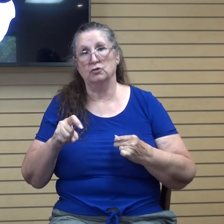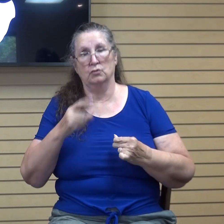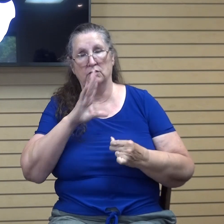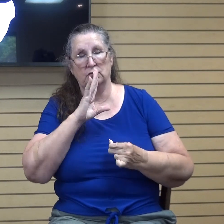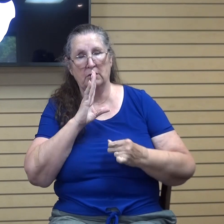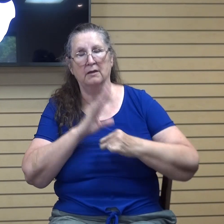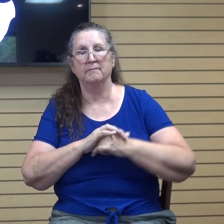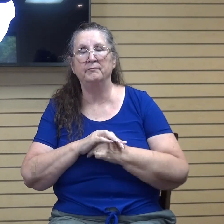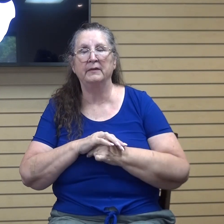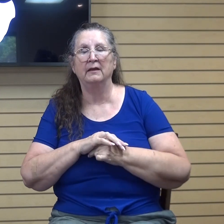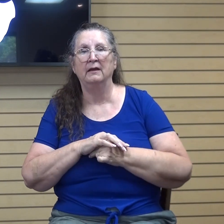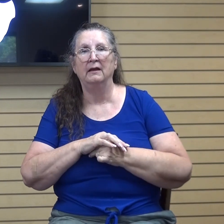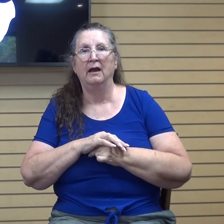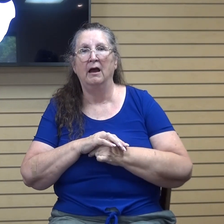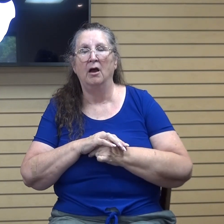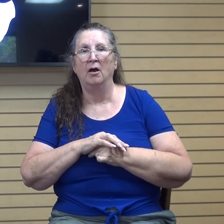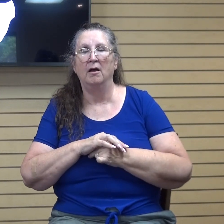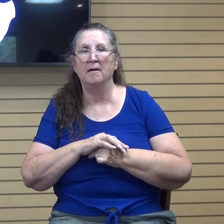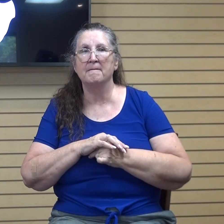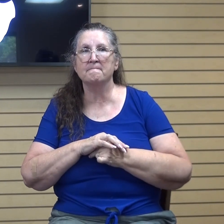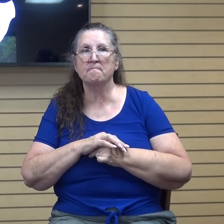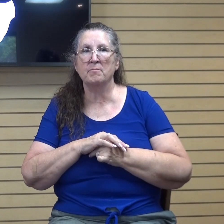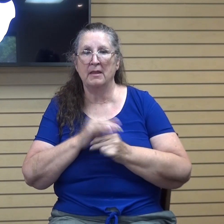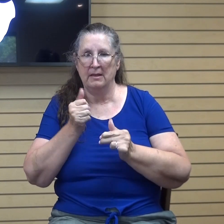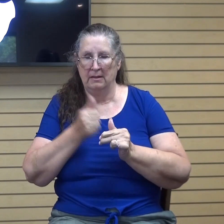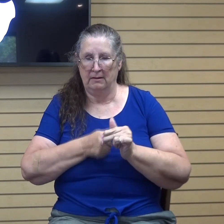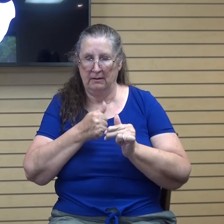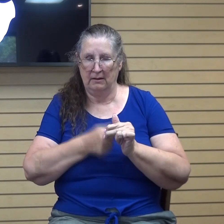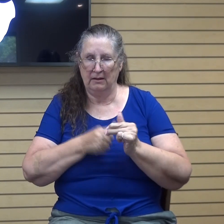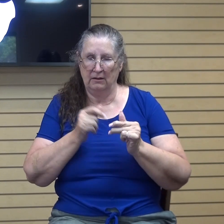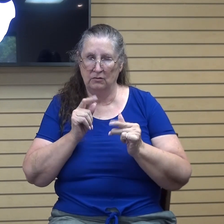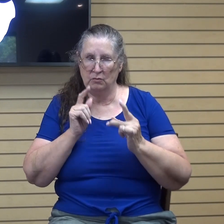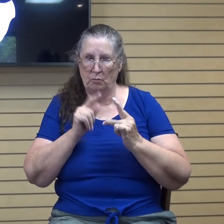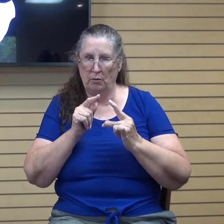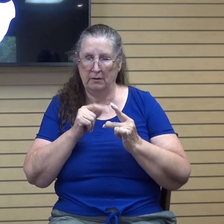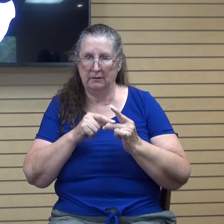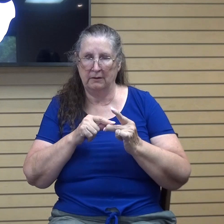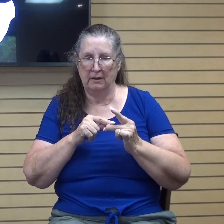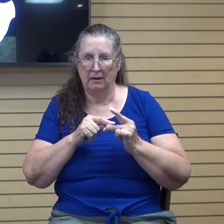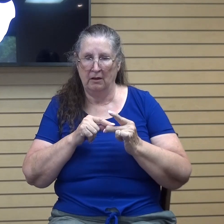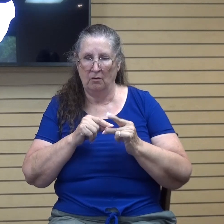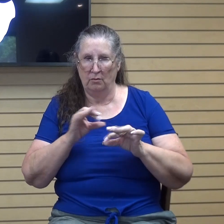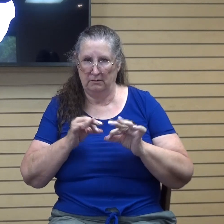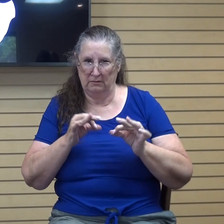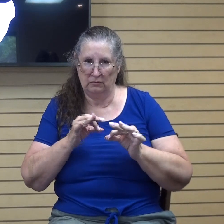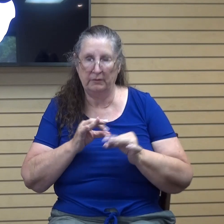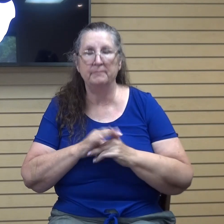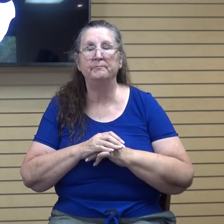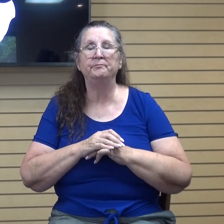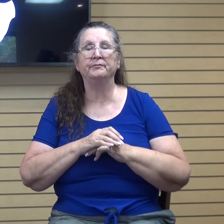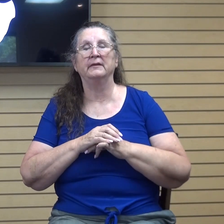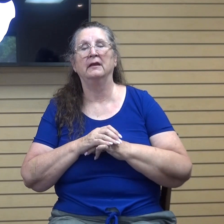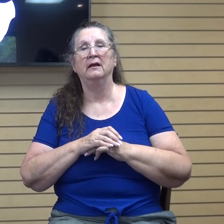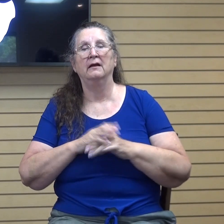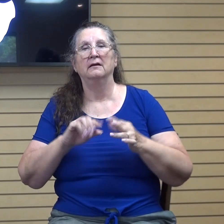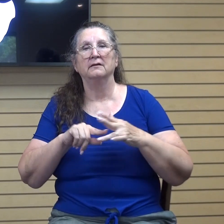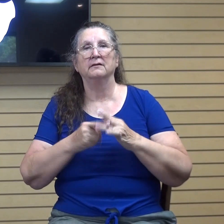I'm going to go through each point in this passage, starting with our strength,